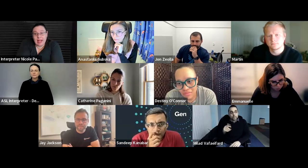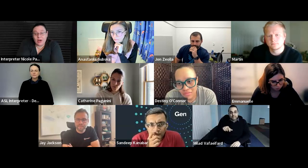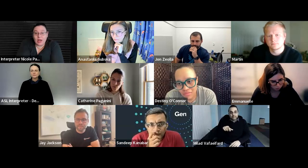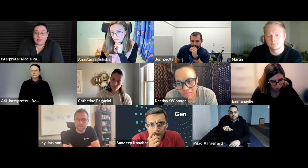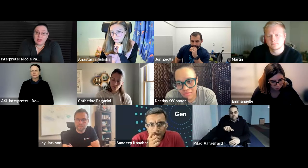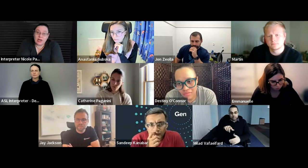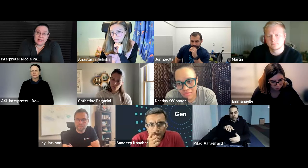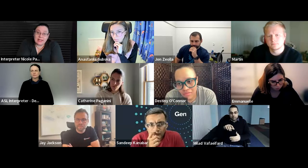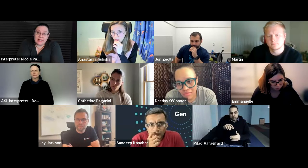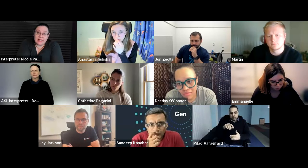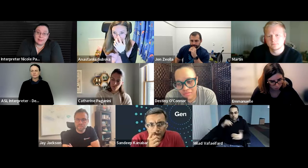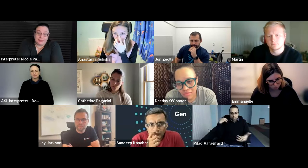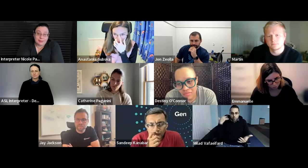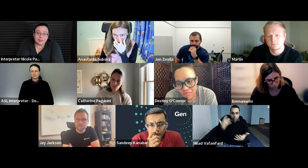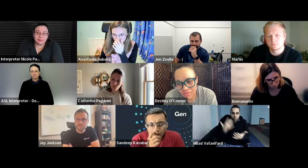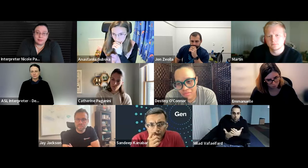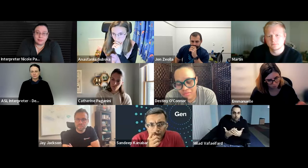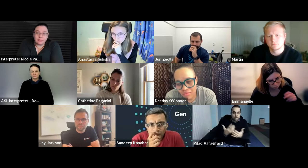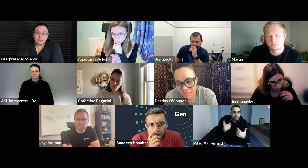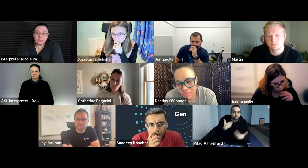so now i'm starting to see